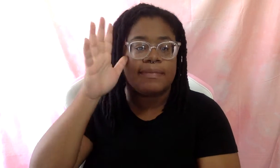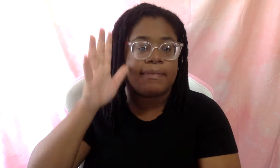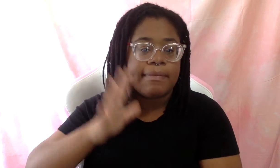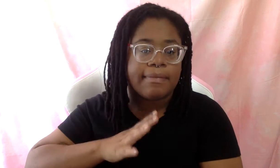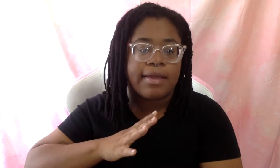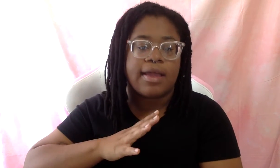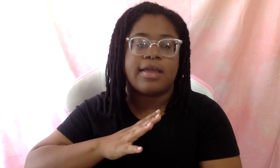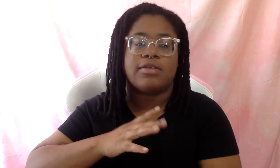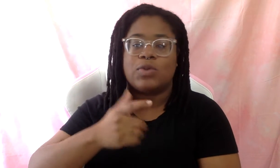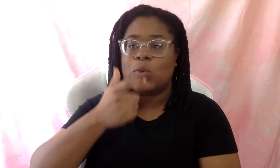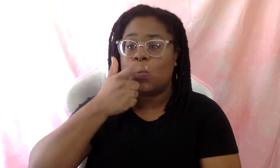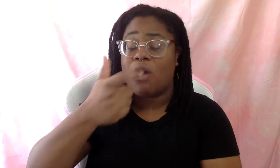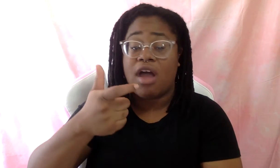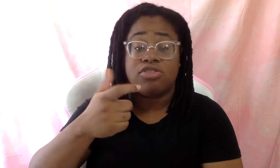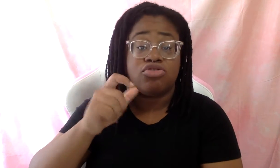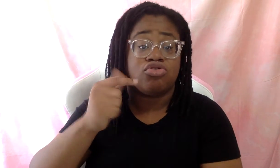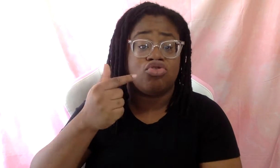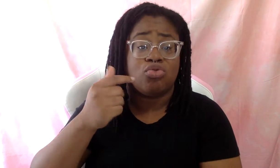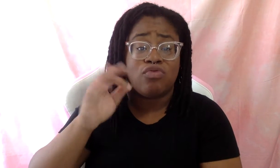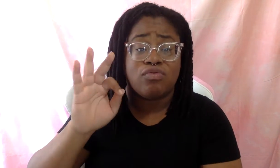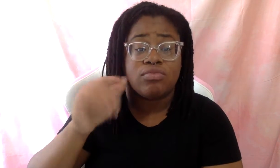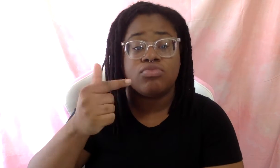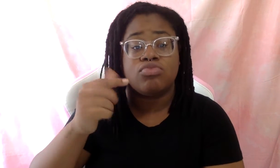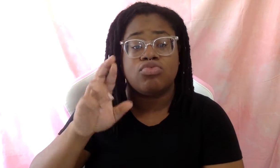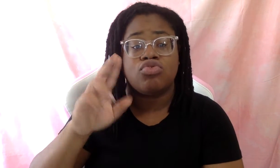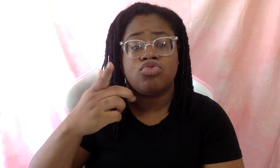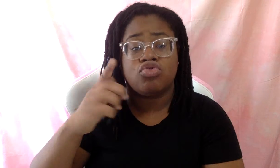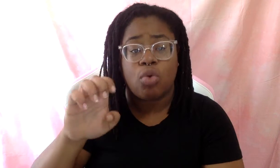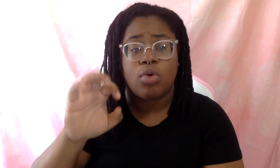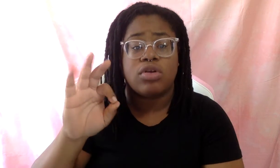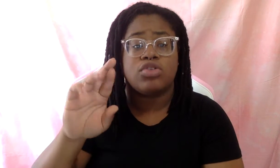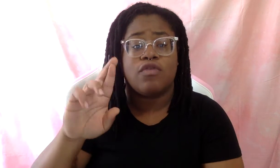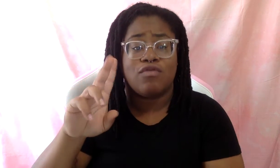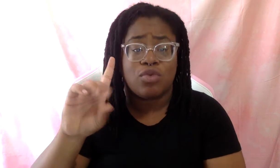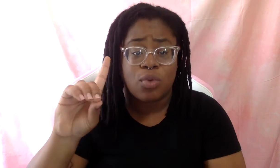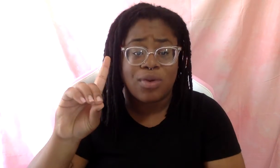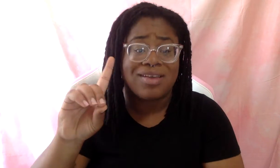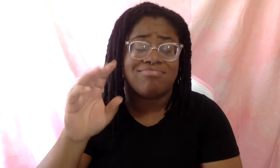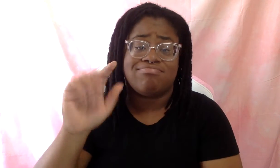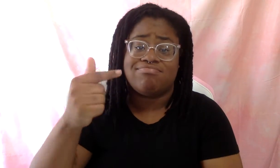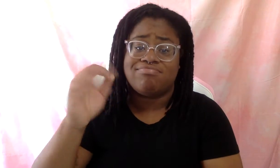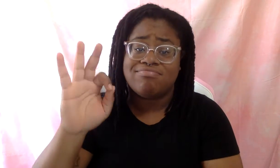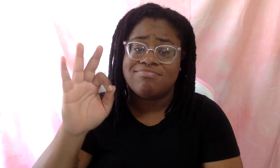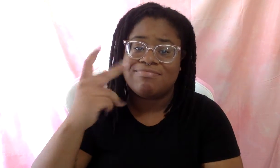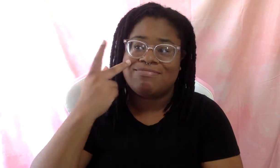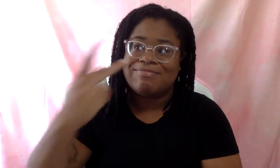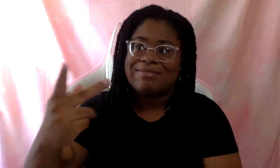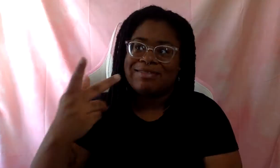watched George Floyd get lynched on television. This is my viewpoint of America, right?